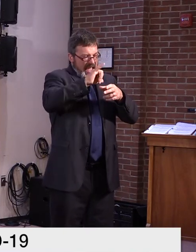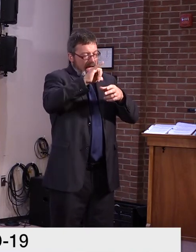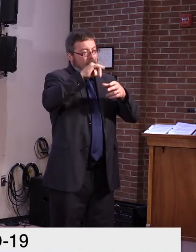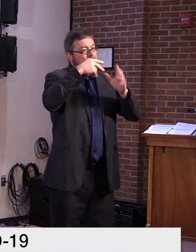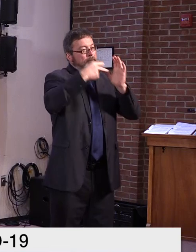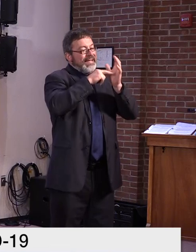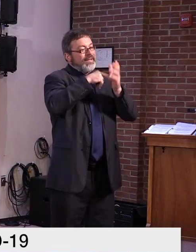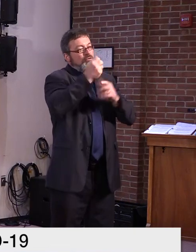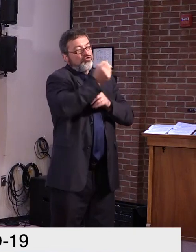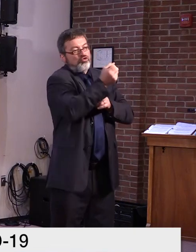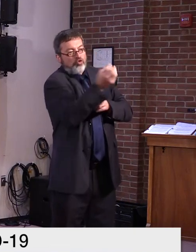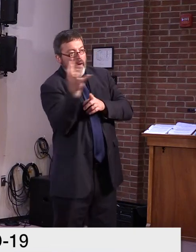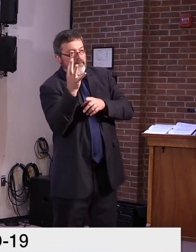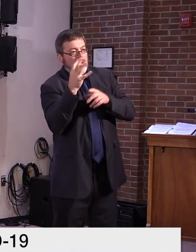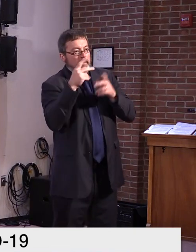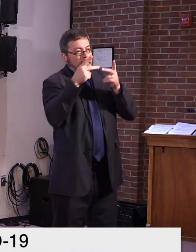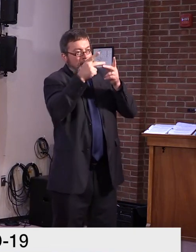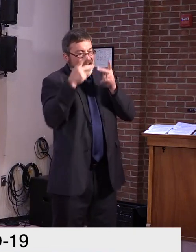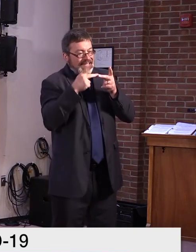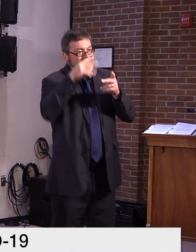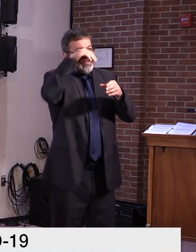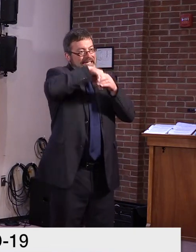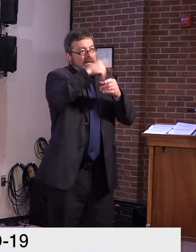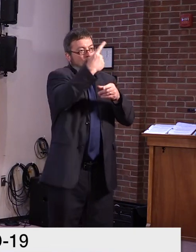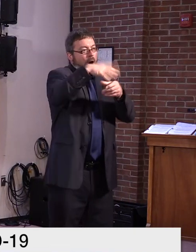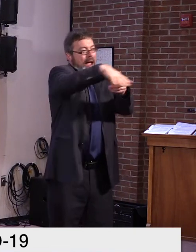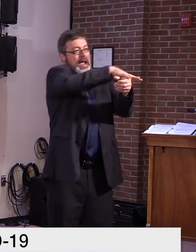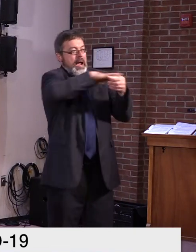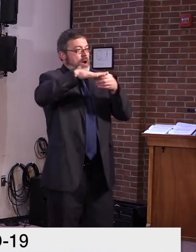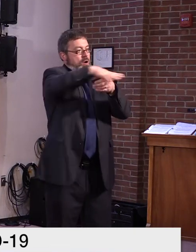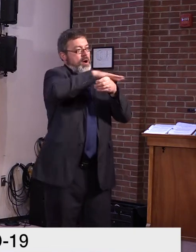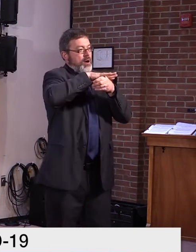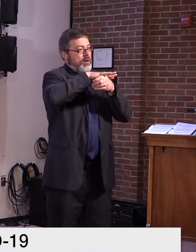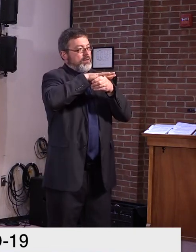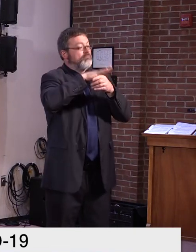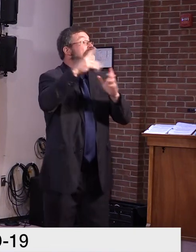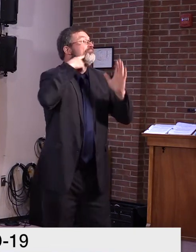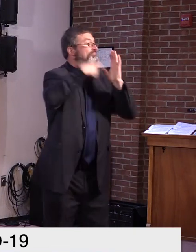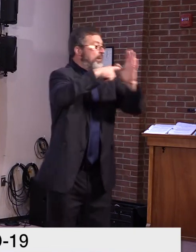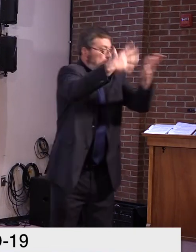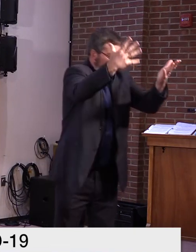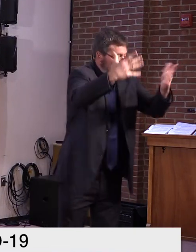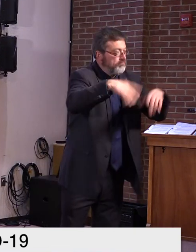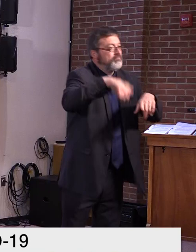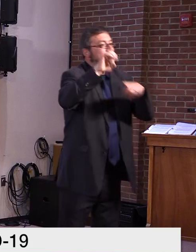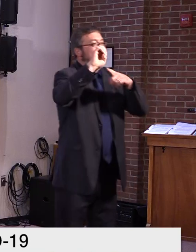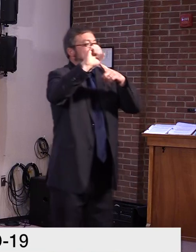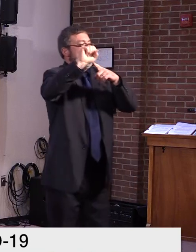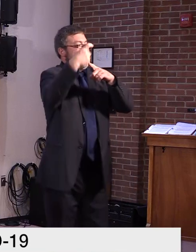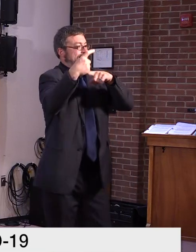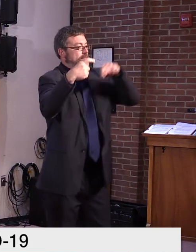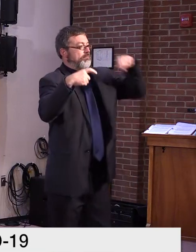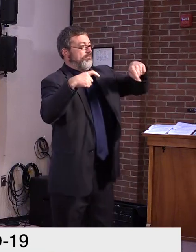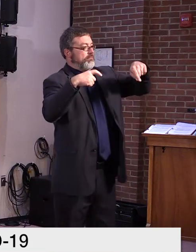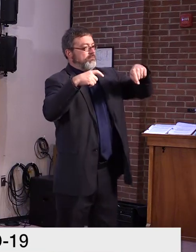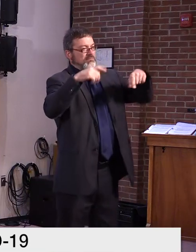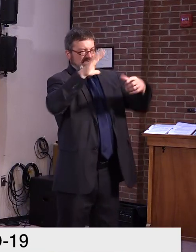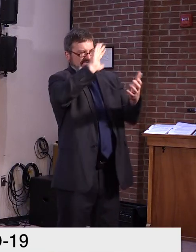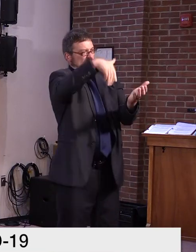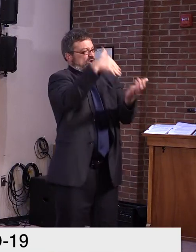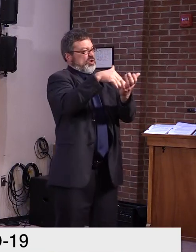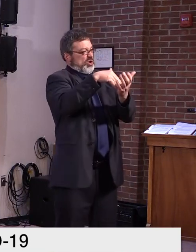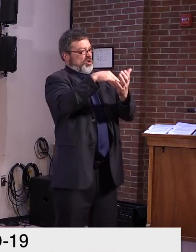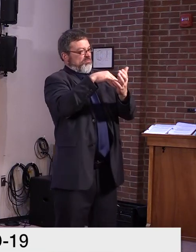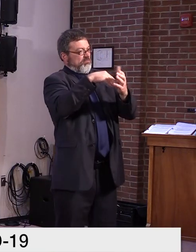in Essex, over 10 locations. I can't remember specifically. So that's where we are right now. The work on the